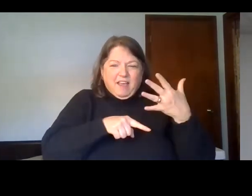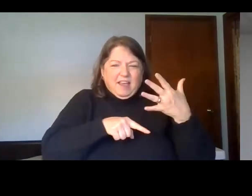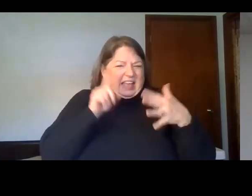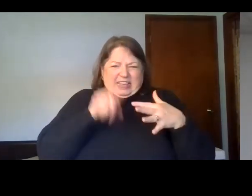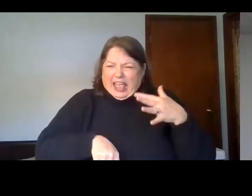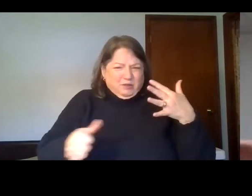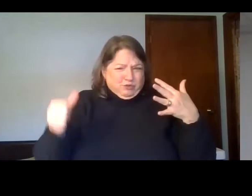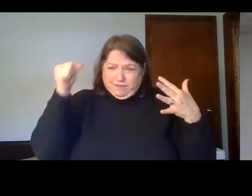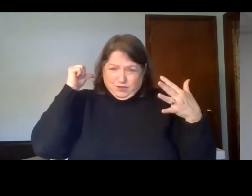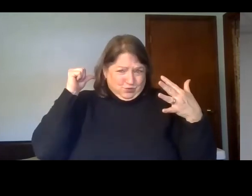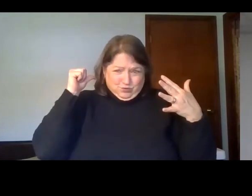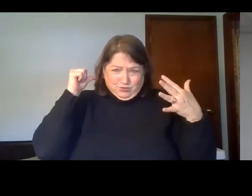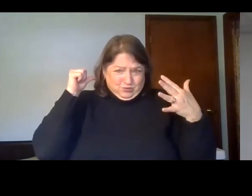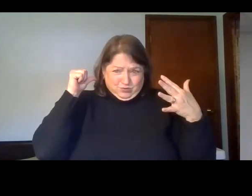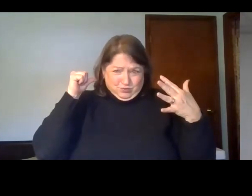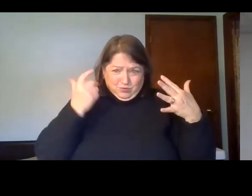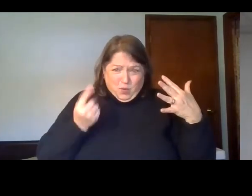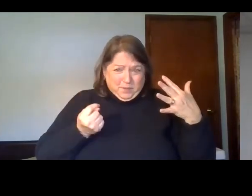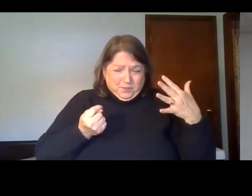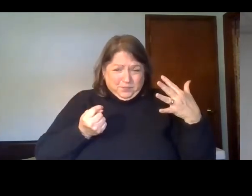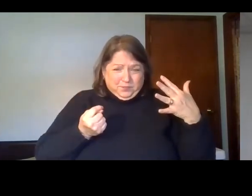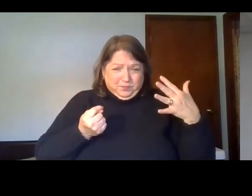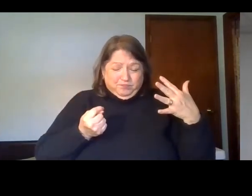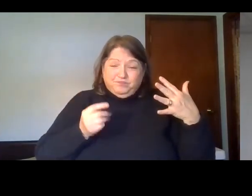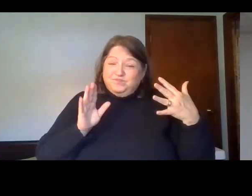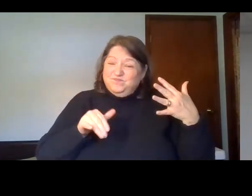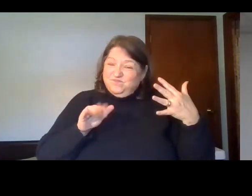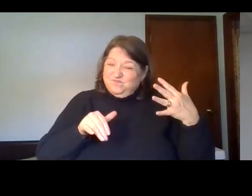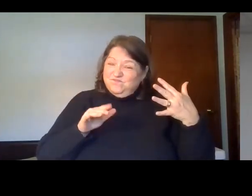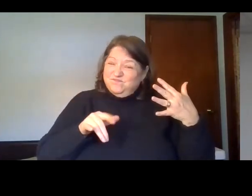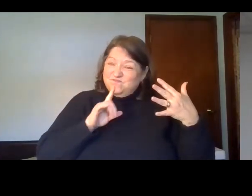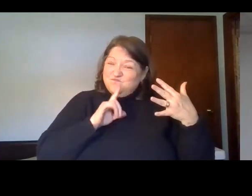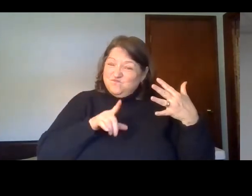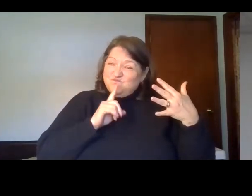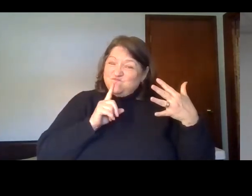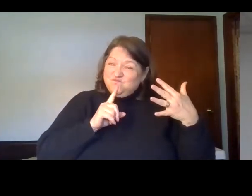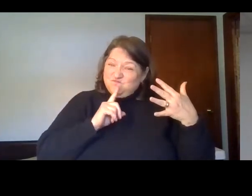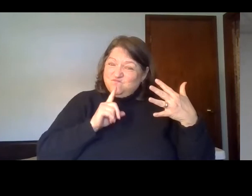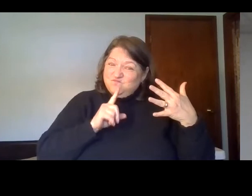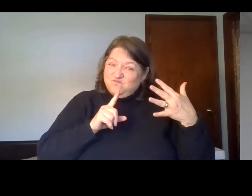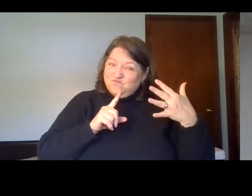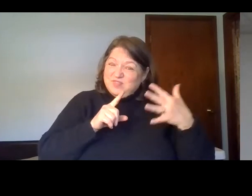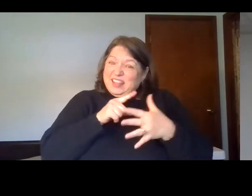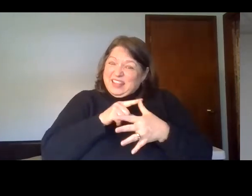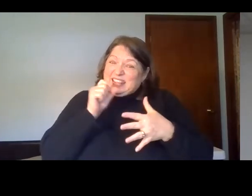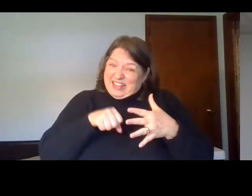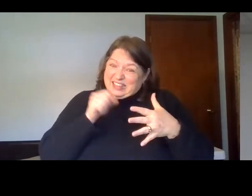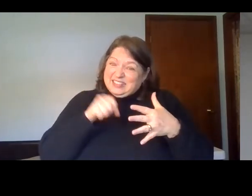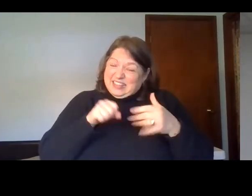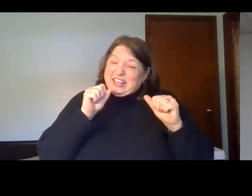cannot refuse. But actually, you probably said it to yourself. Yes, we can refuse them.